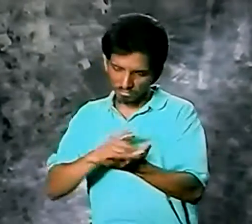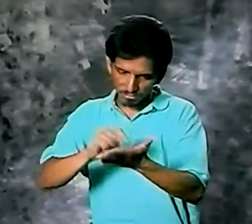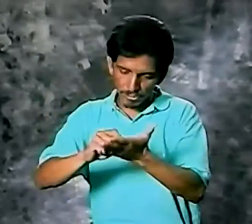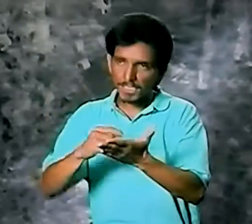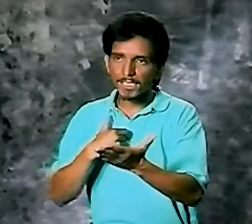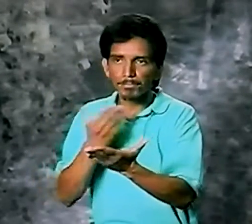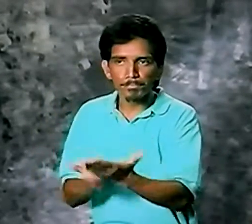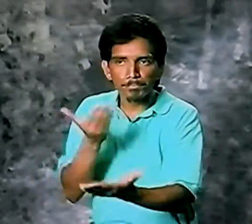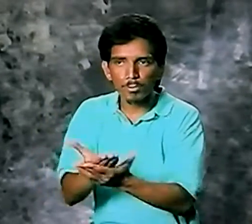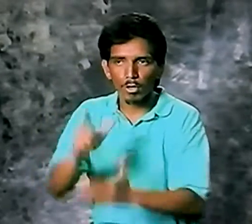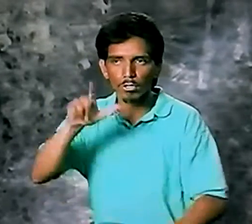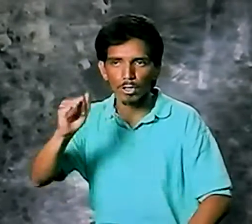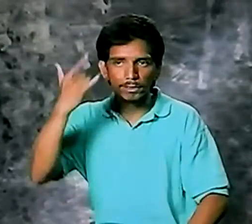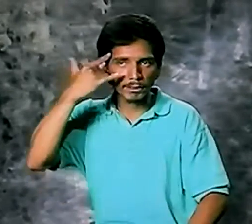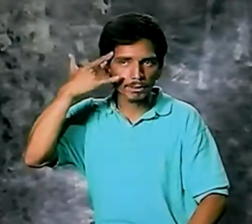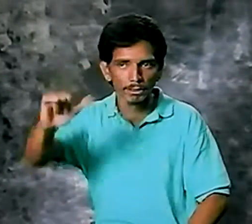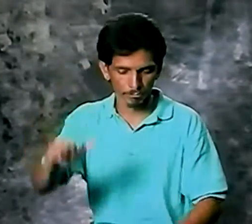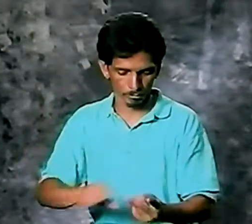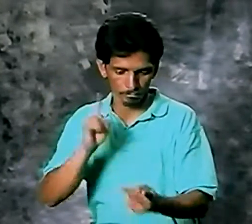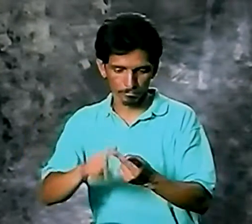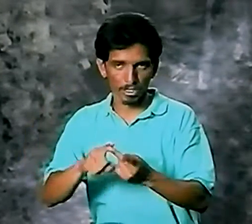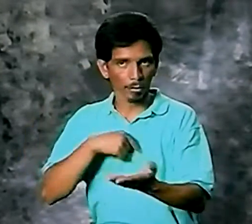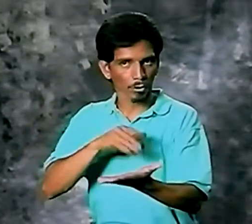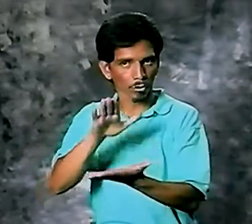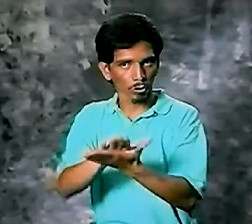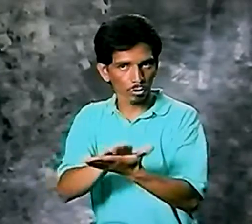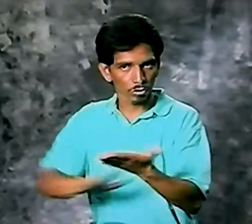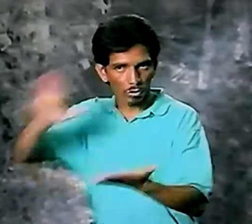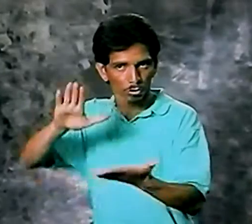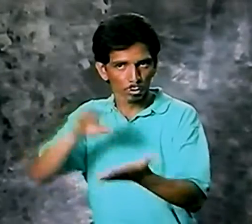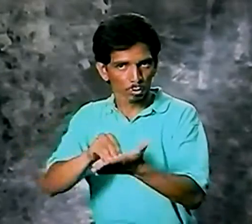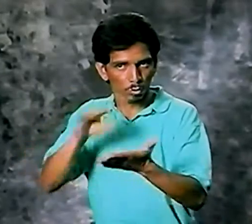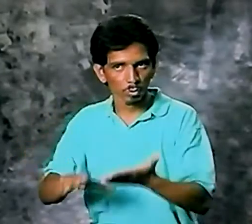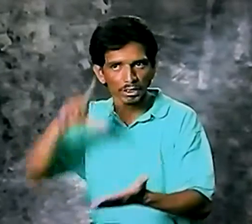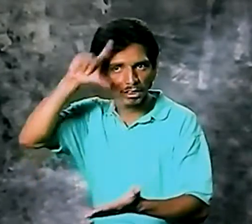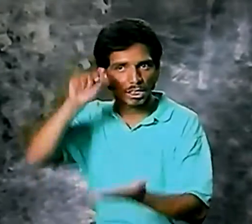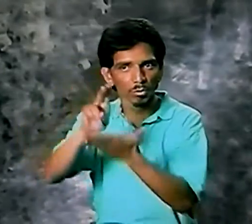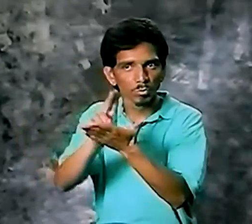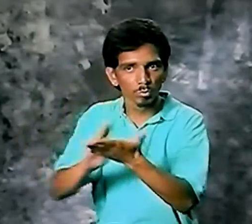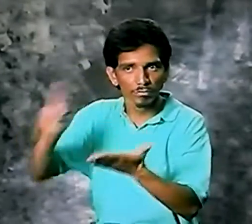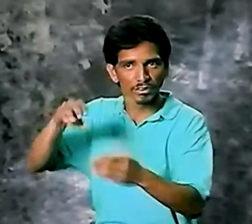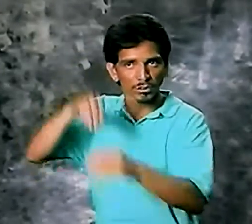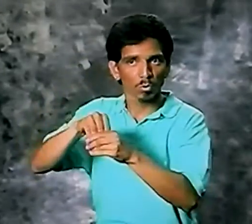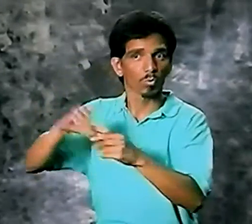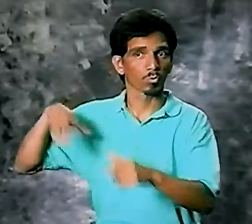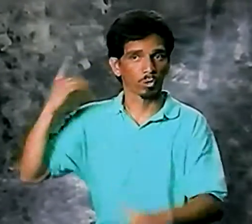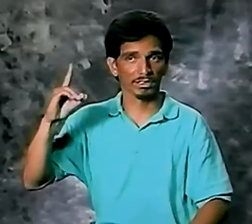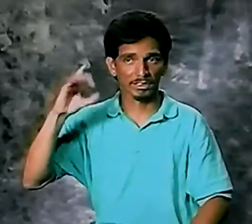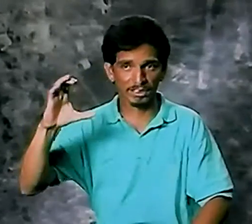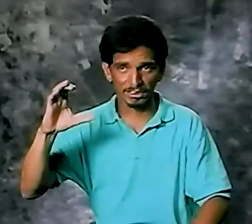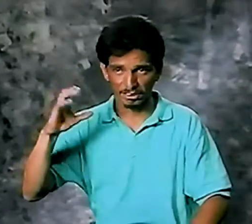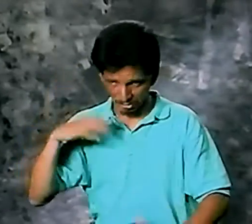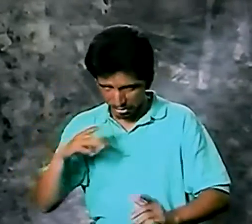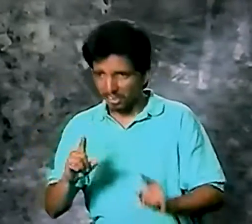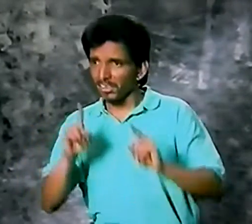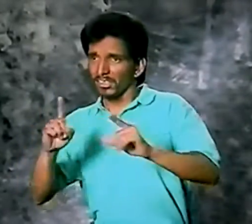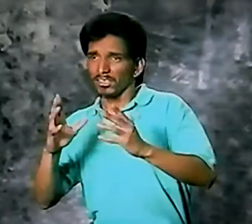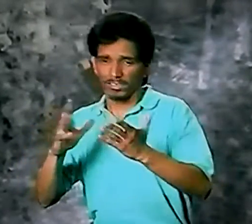Heck no. I came back and I said, here is my proof. Okay. I have a Los Angeles, California driver's license. I have a student ID from Gallaudet